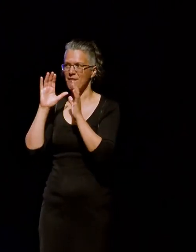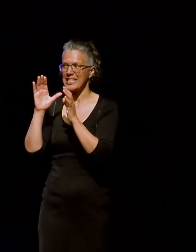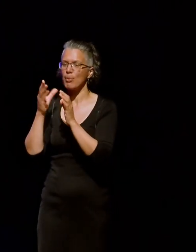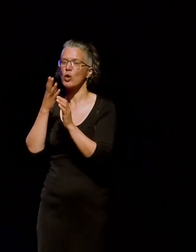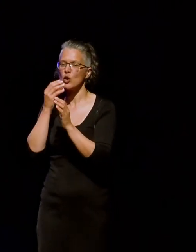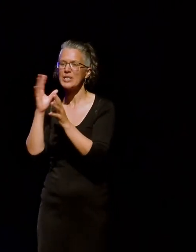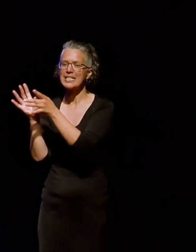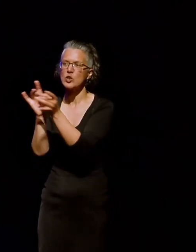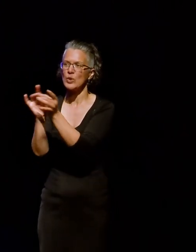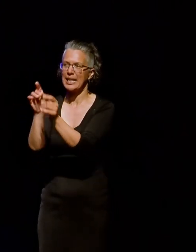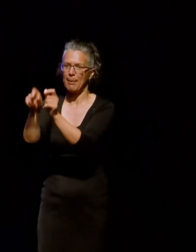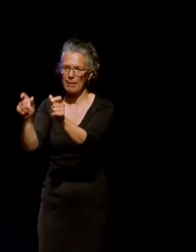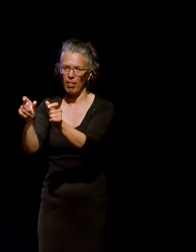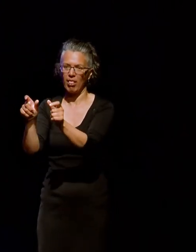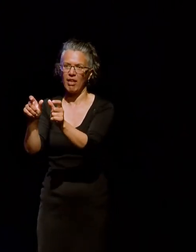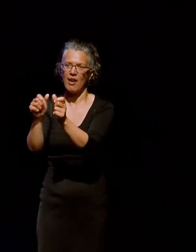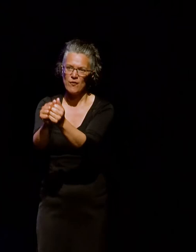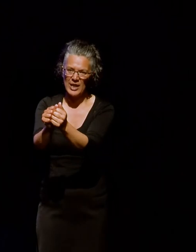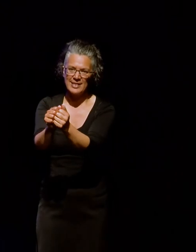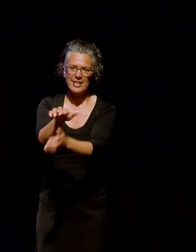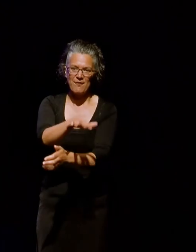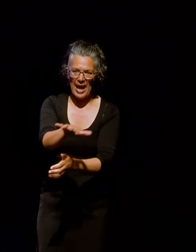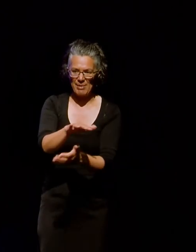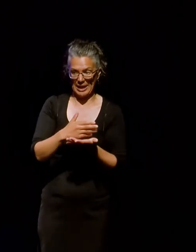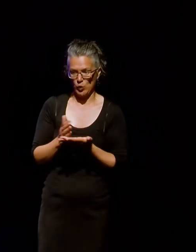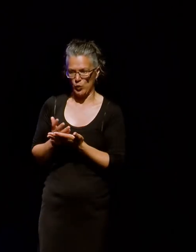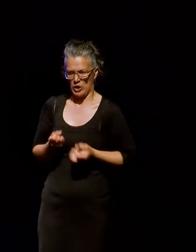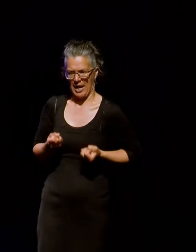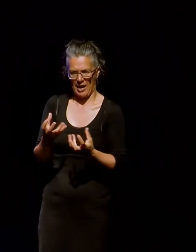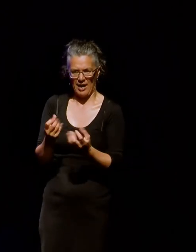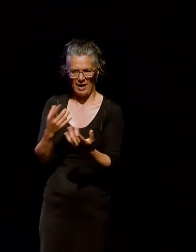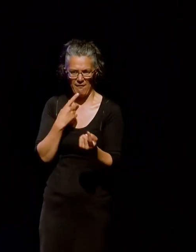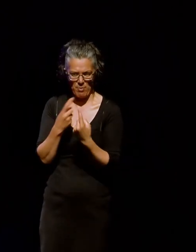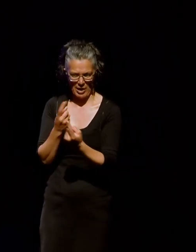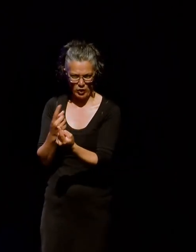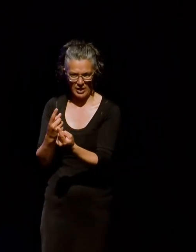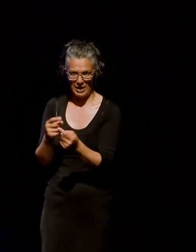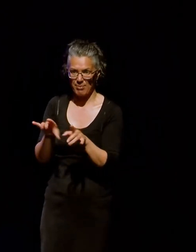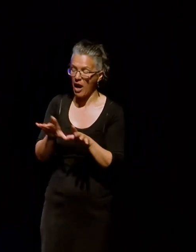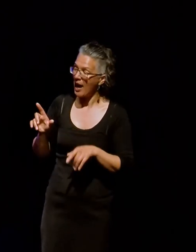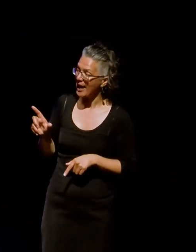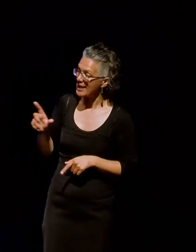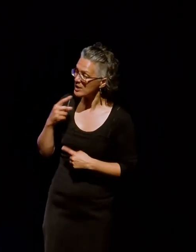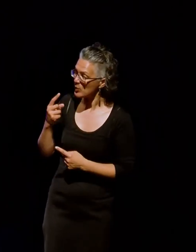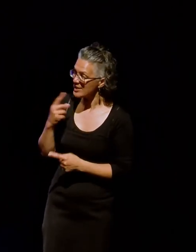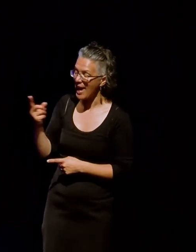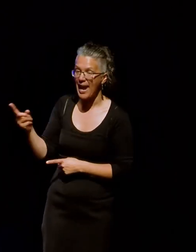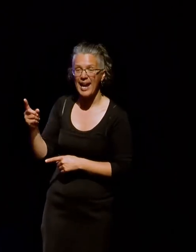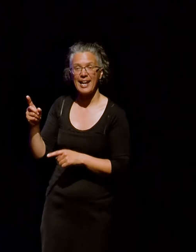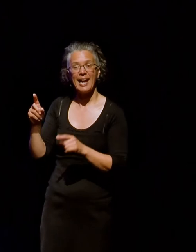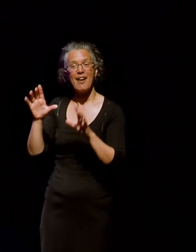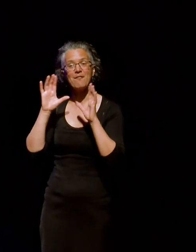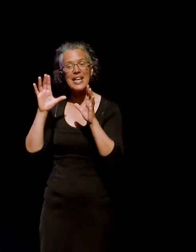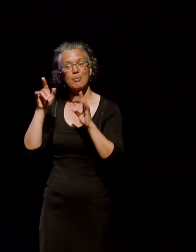with their friends and their family to share information. Um, but like, as Lisa was saying, Facebook has become a memory